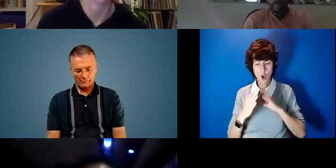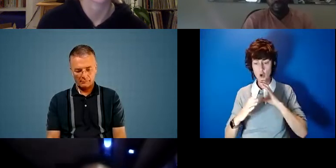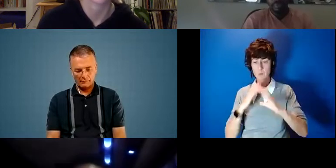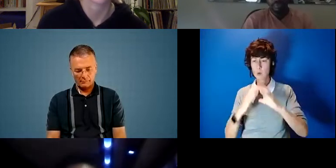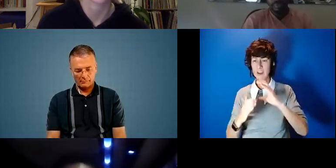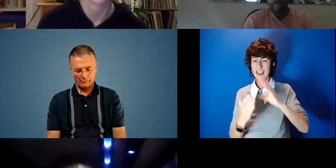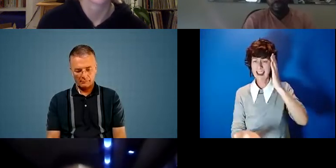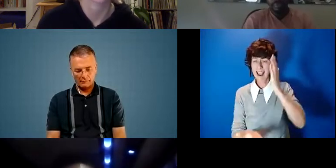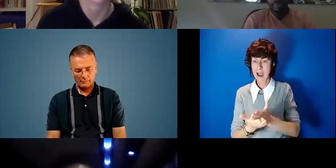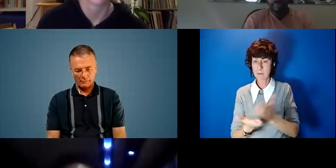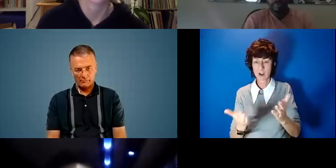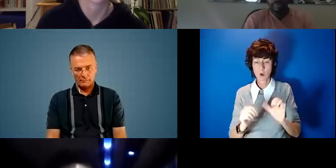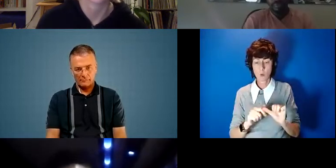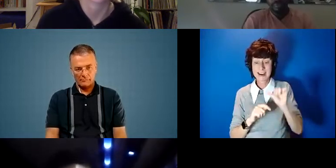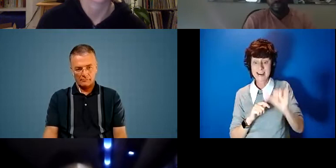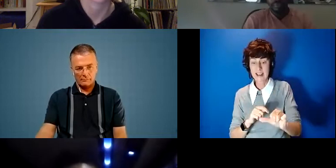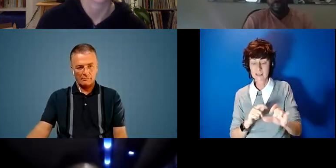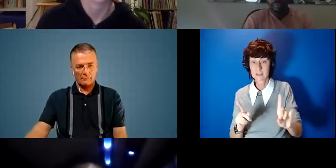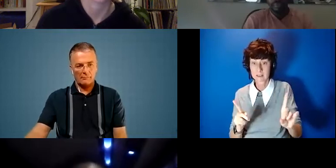where they're going next what to do